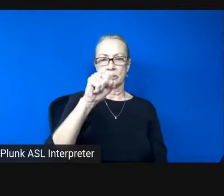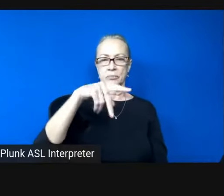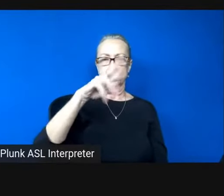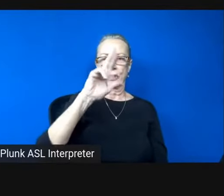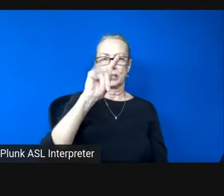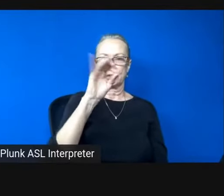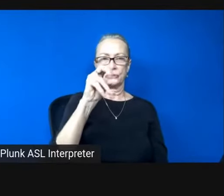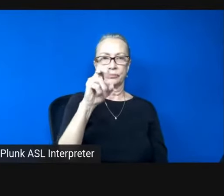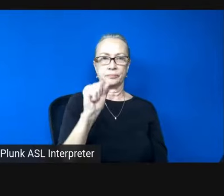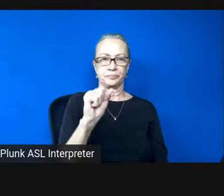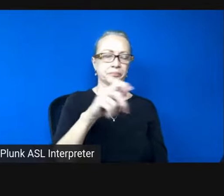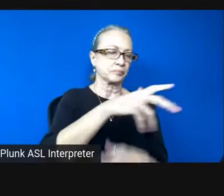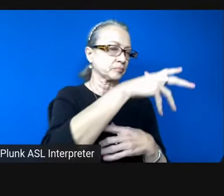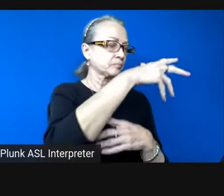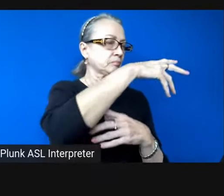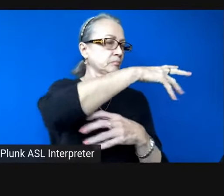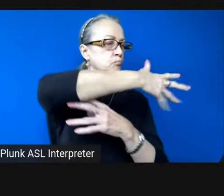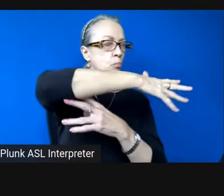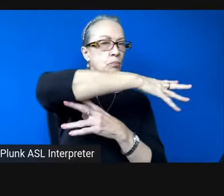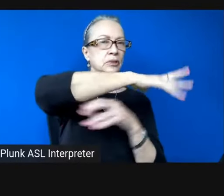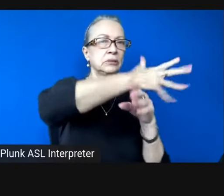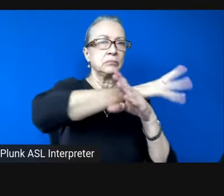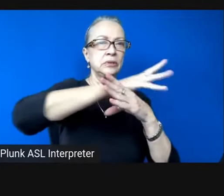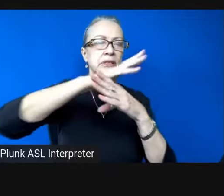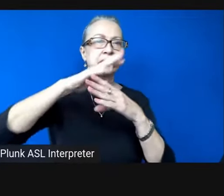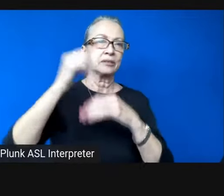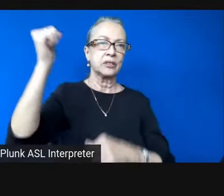leafing branches of a backyard plum